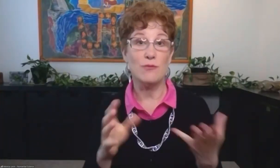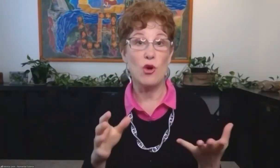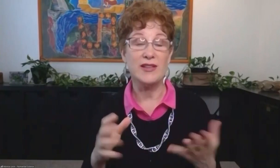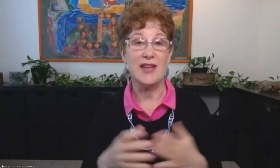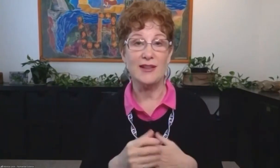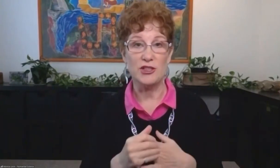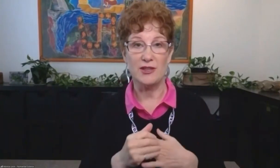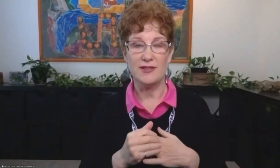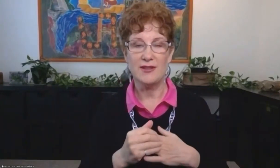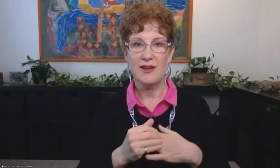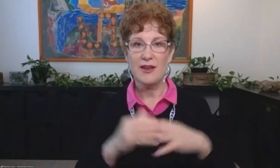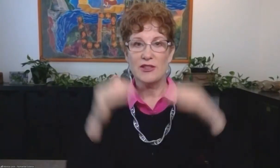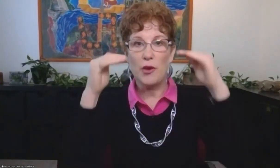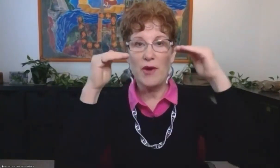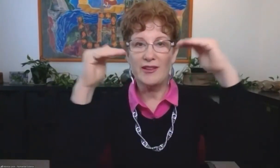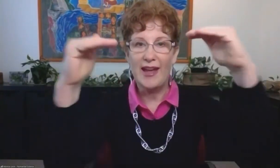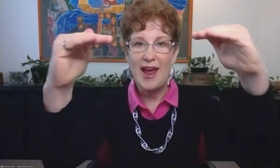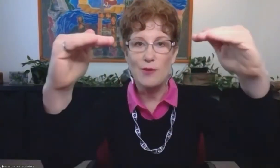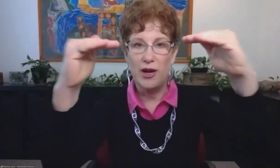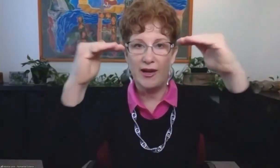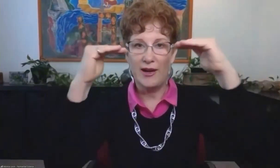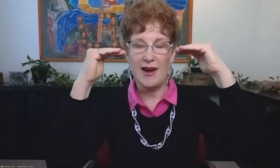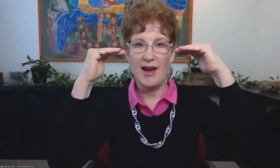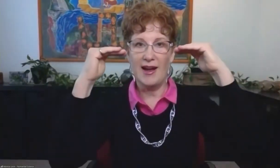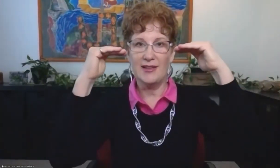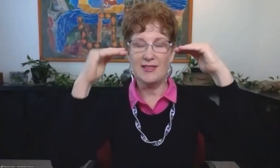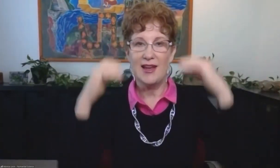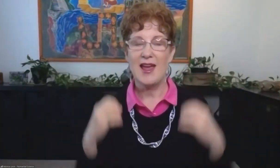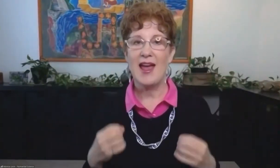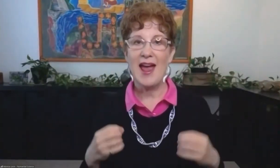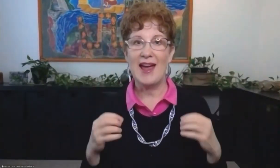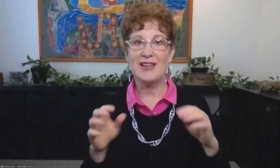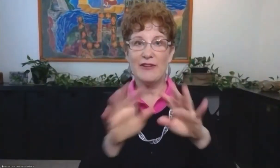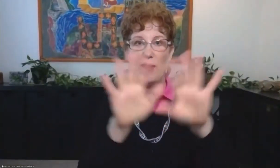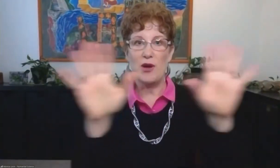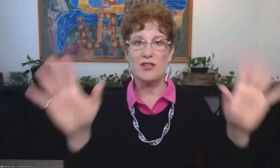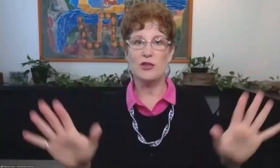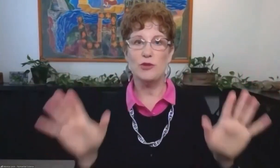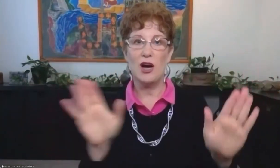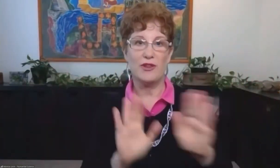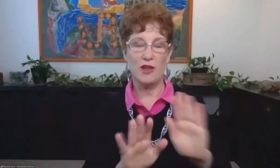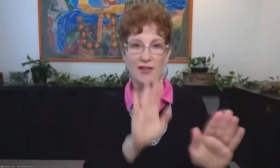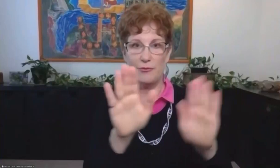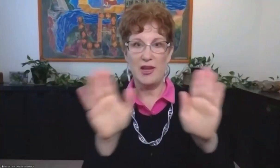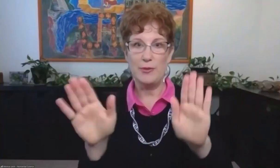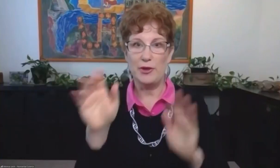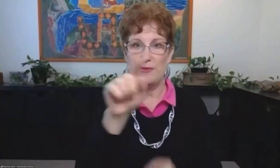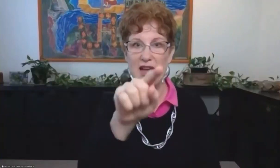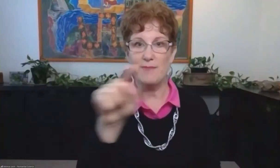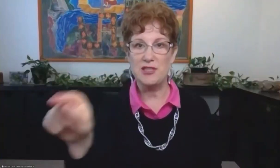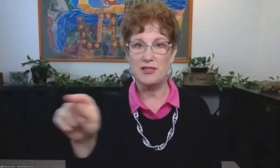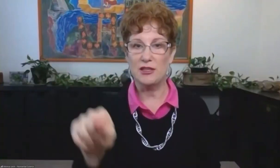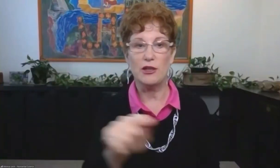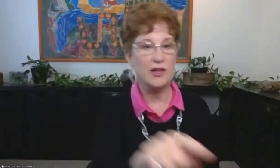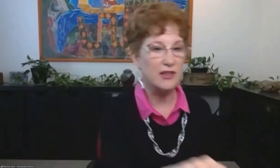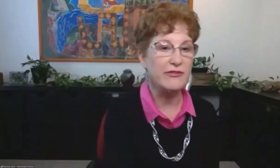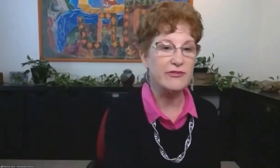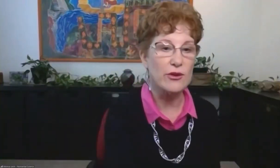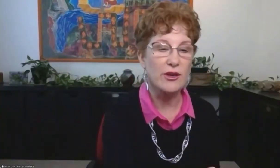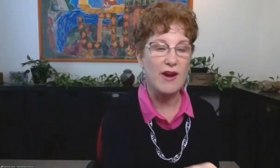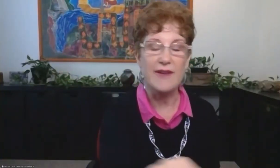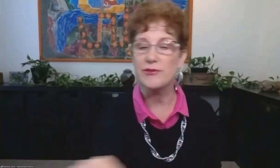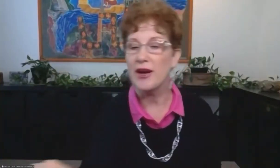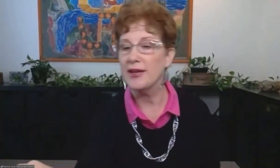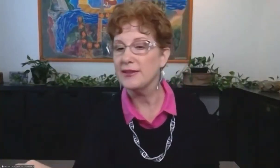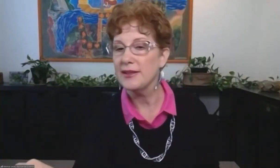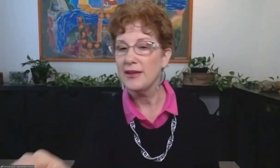and more intelligent. So we want the camera at eye height. And if I'm on a Zoom call with lots of people, I'm tempted to look at